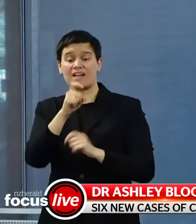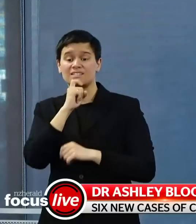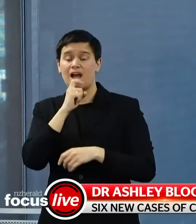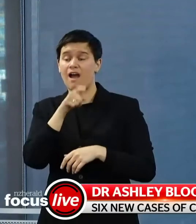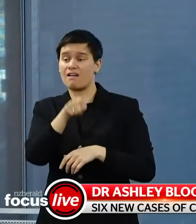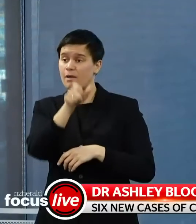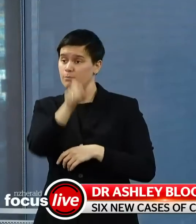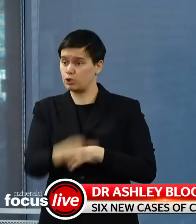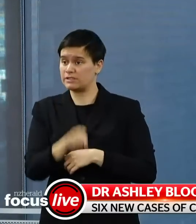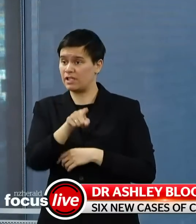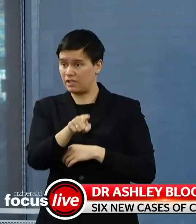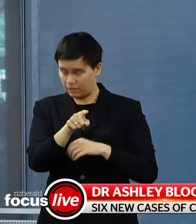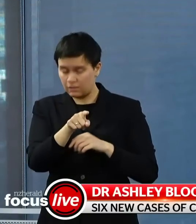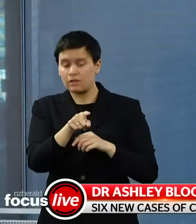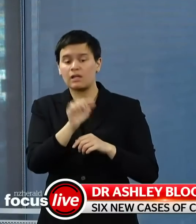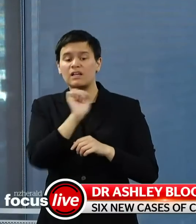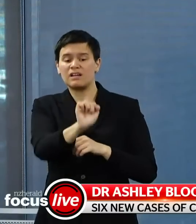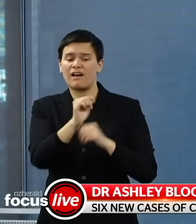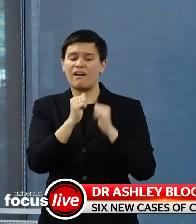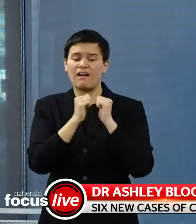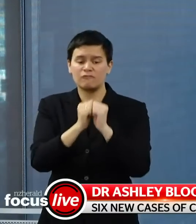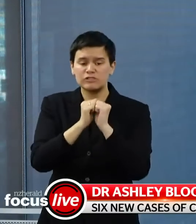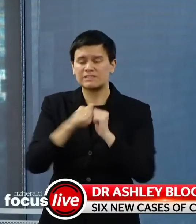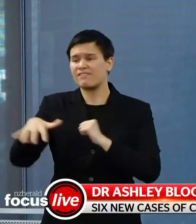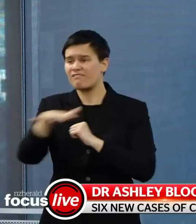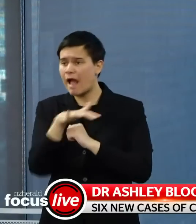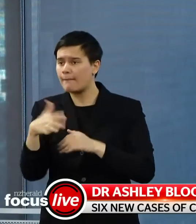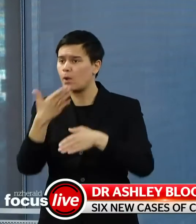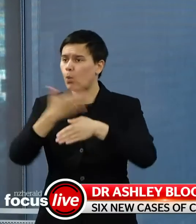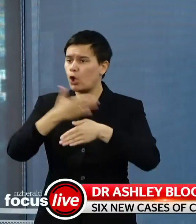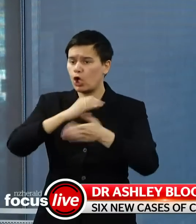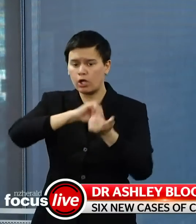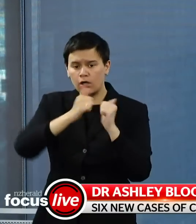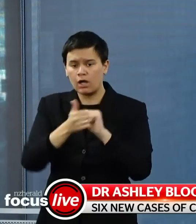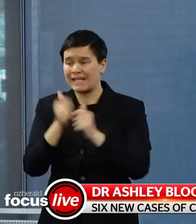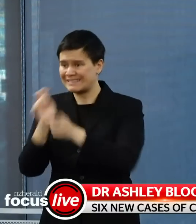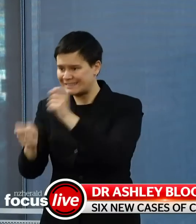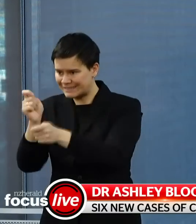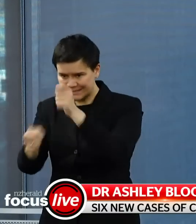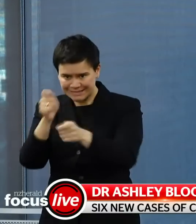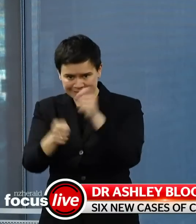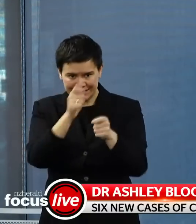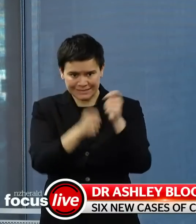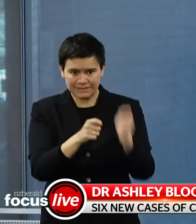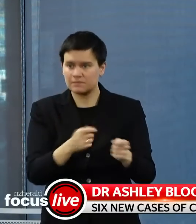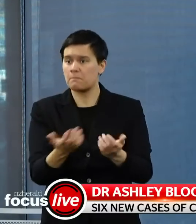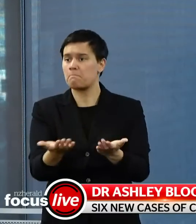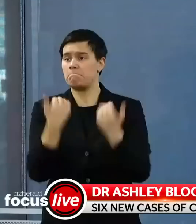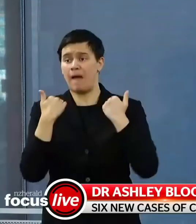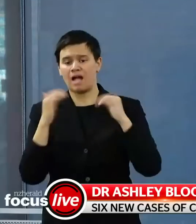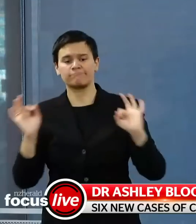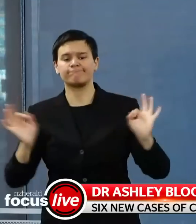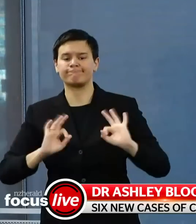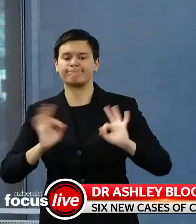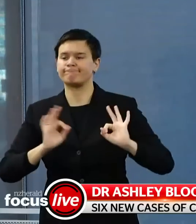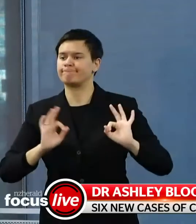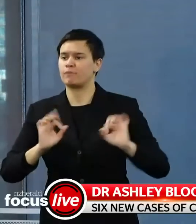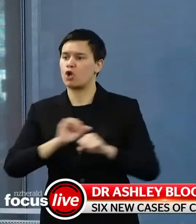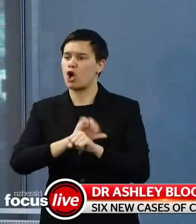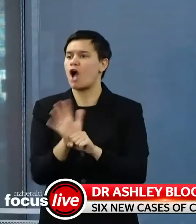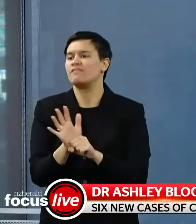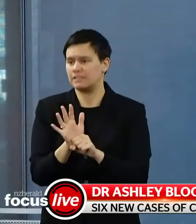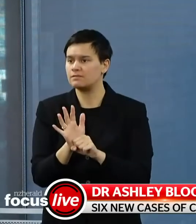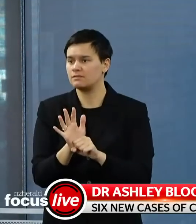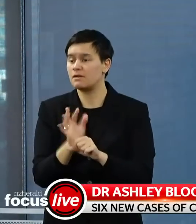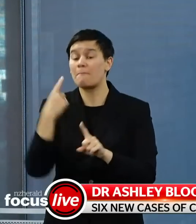household and workplace did not find any other cases of COVID-19. They all tested negative and all had negative serology which